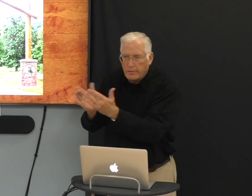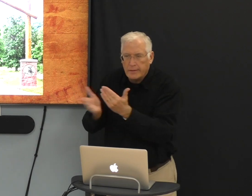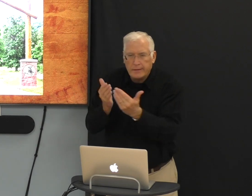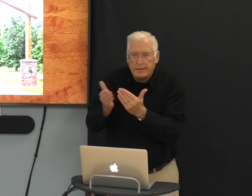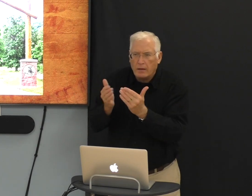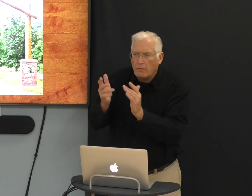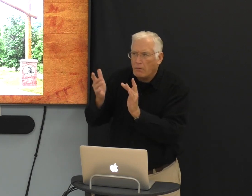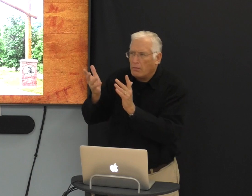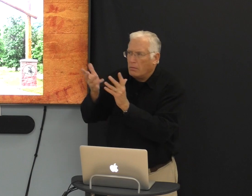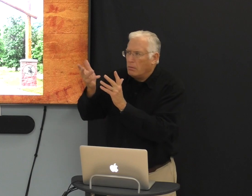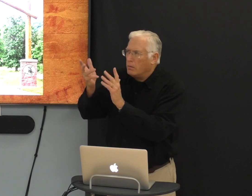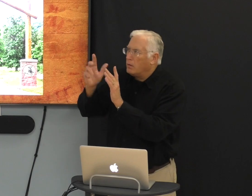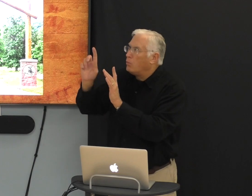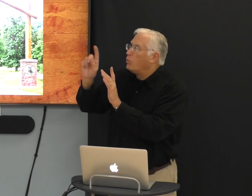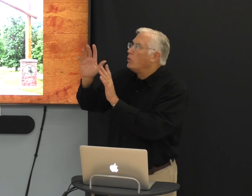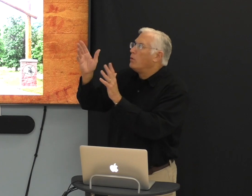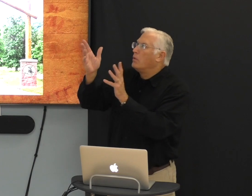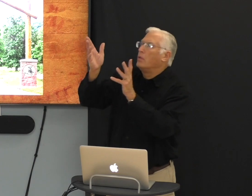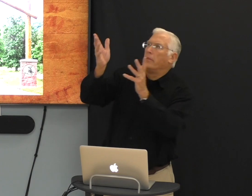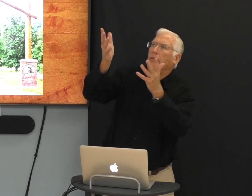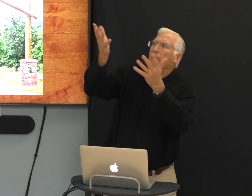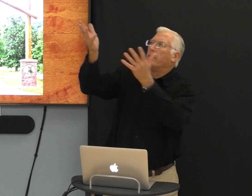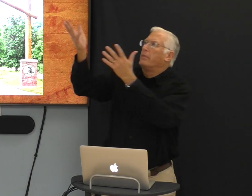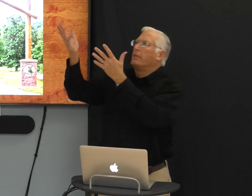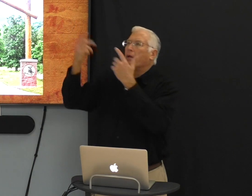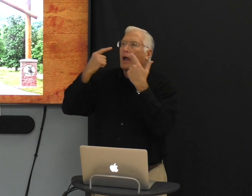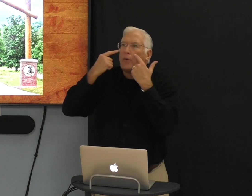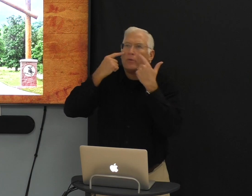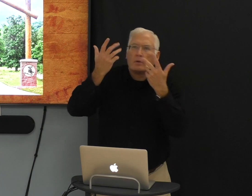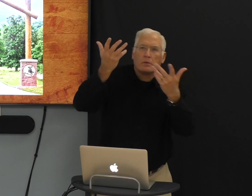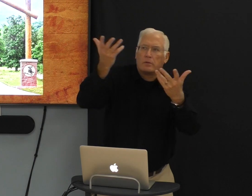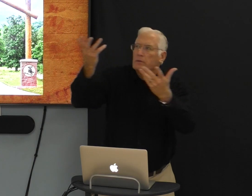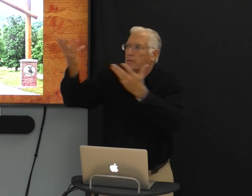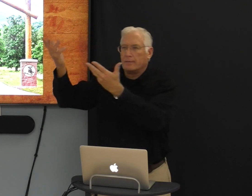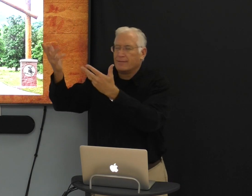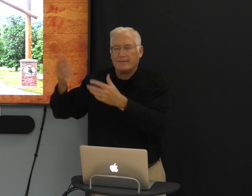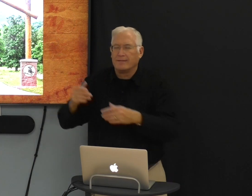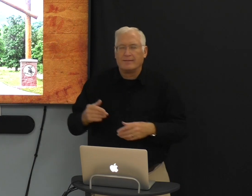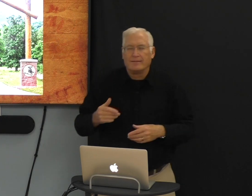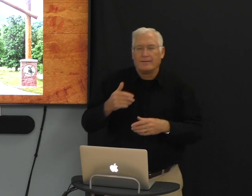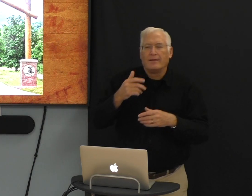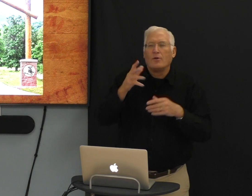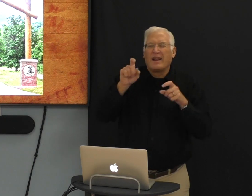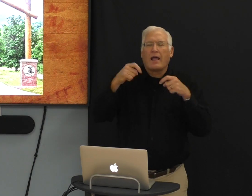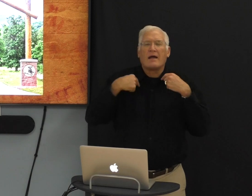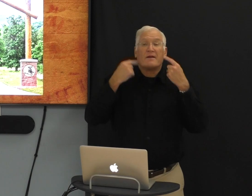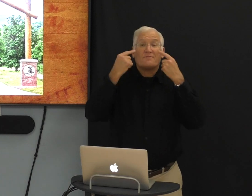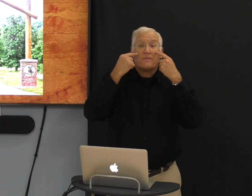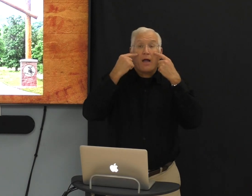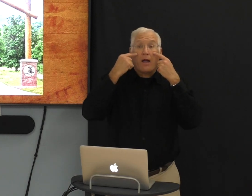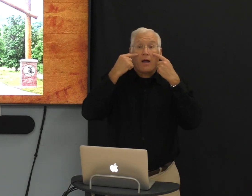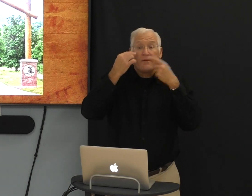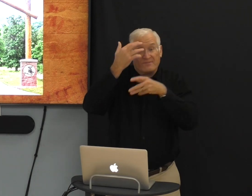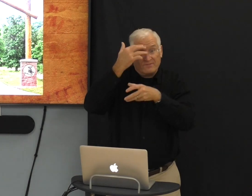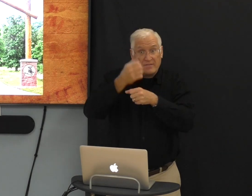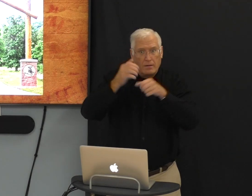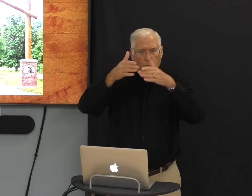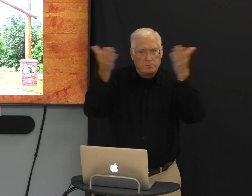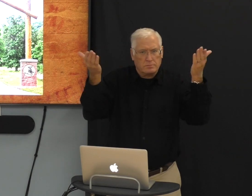We make connections easier through the technology, but we don't take the time to